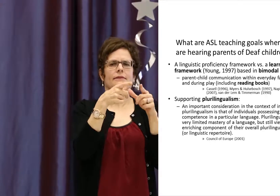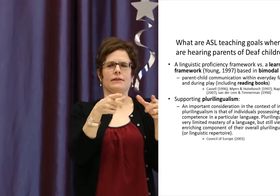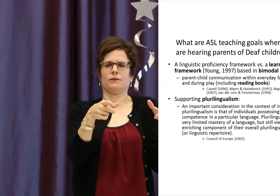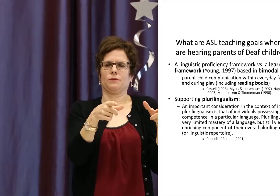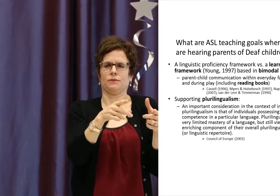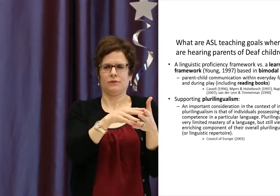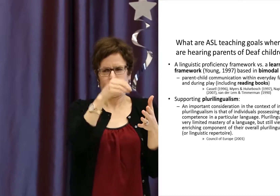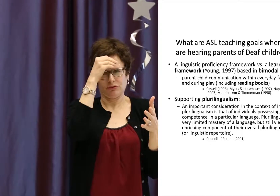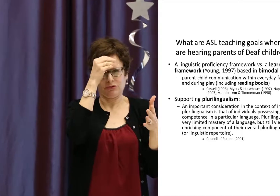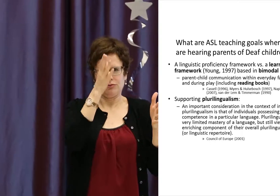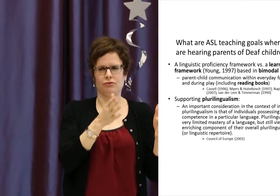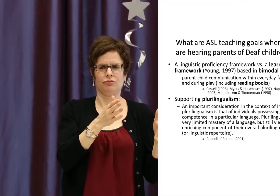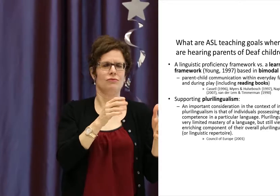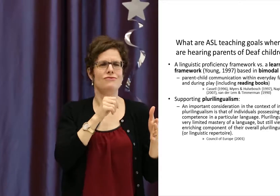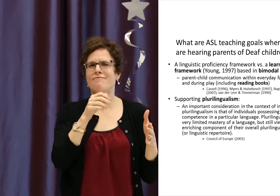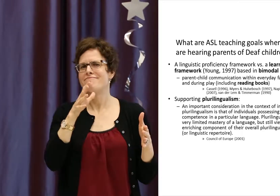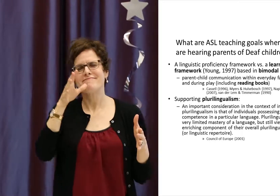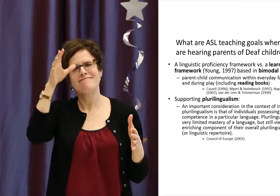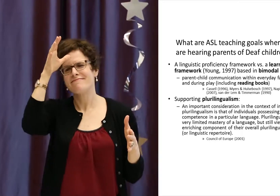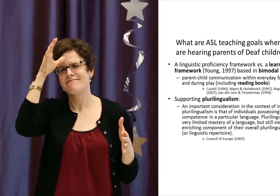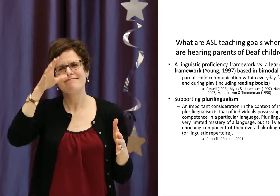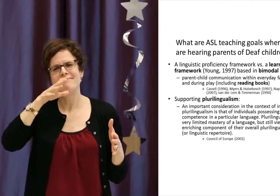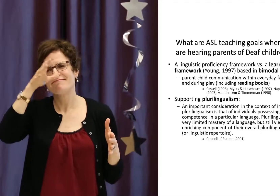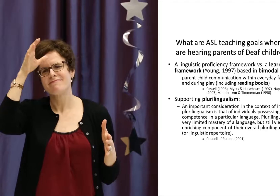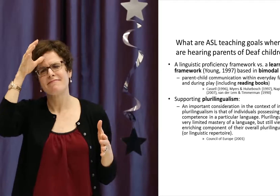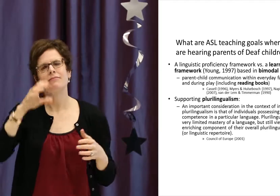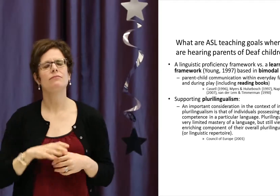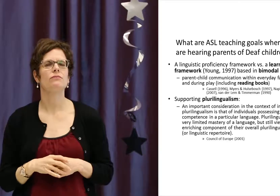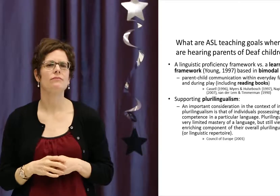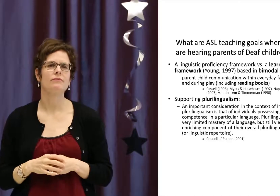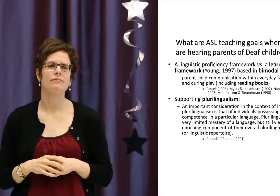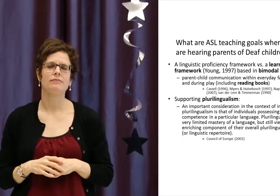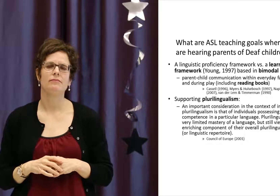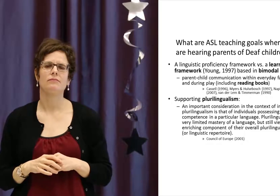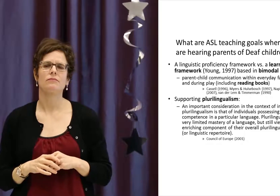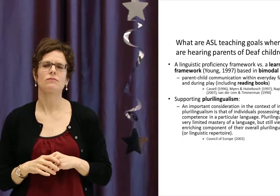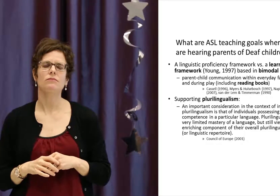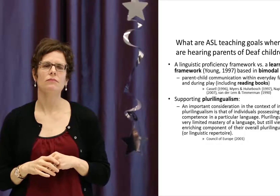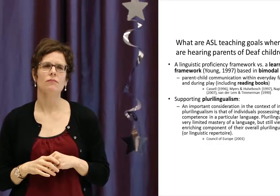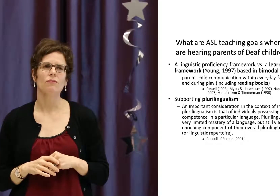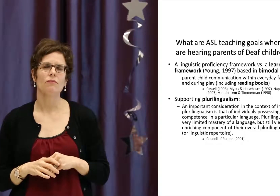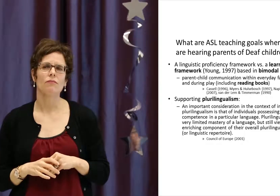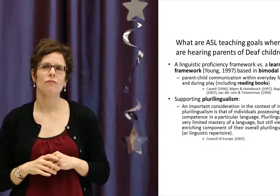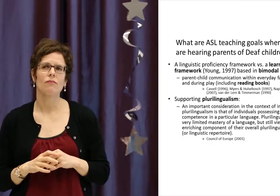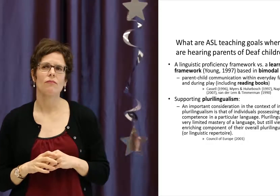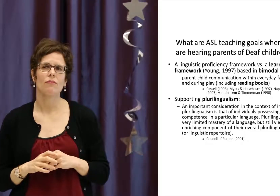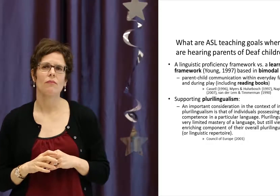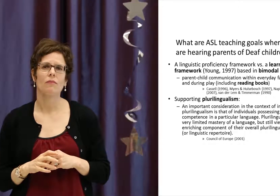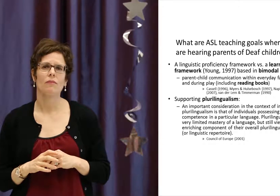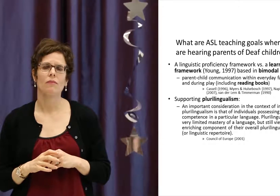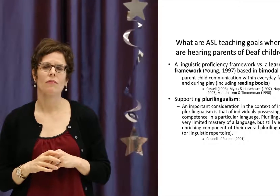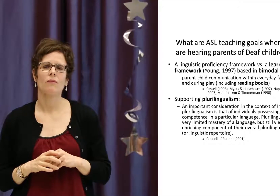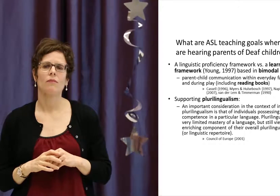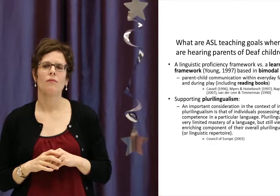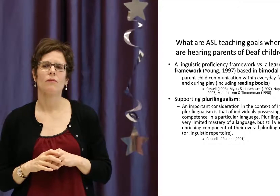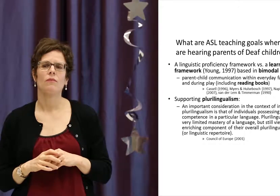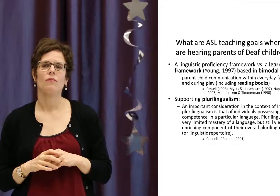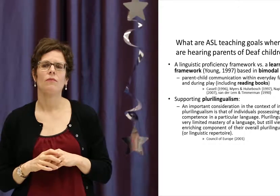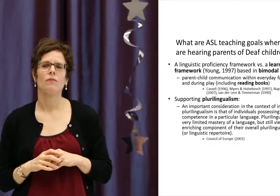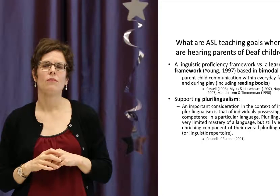So hearing and adult learners training to become interpreters or teachers of the deaf. But this curriculum doesn't really align with the